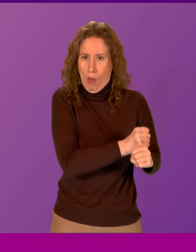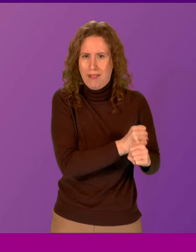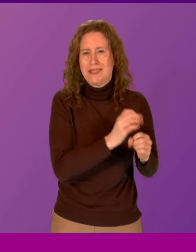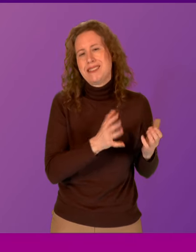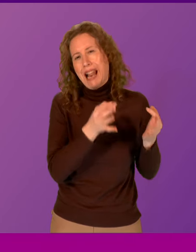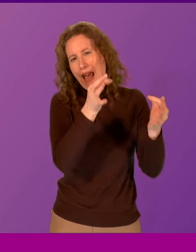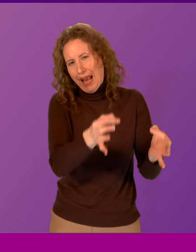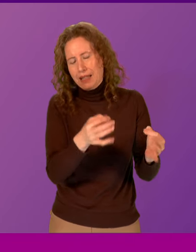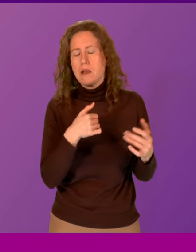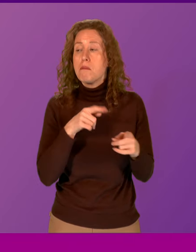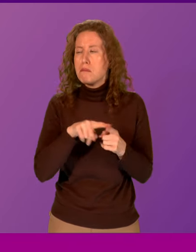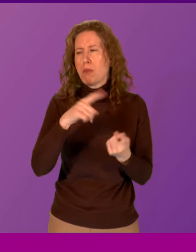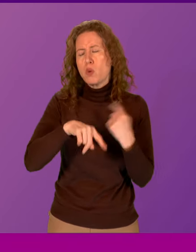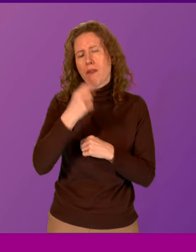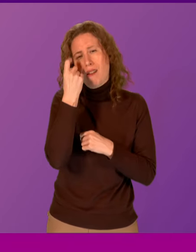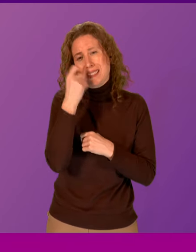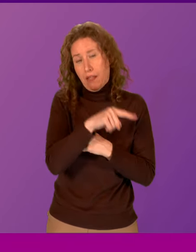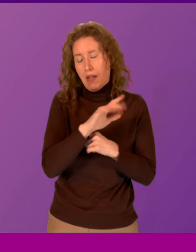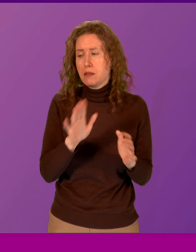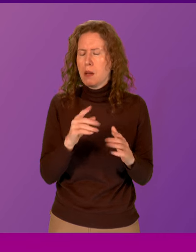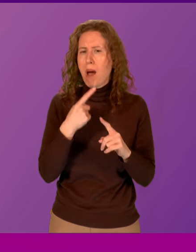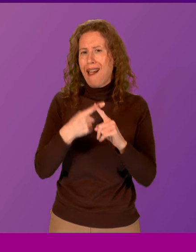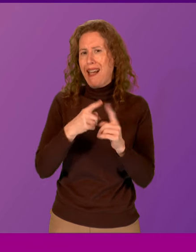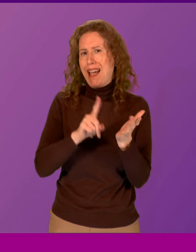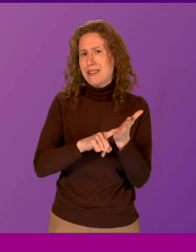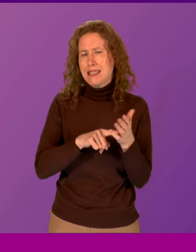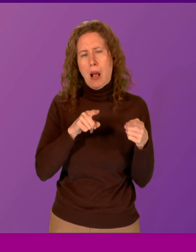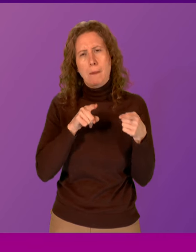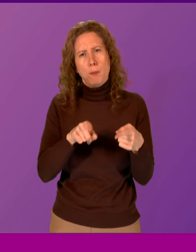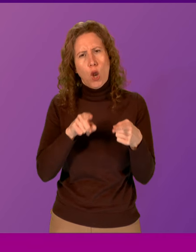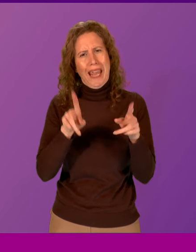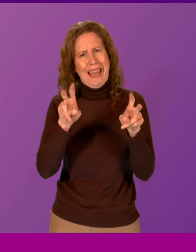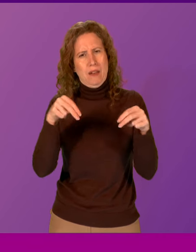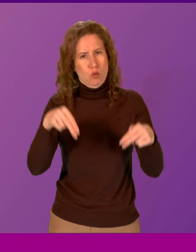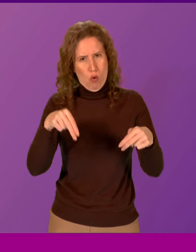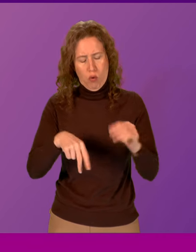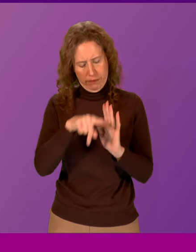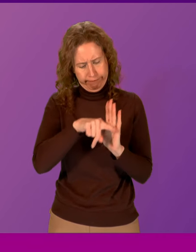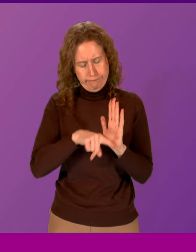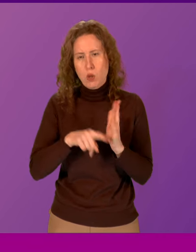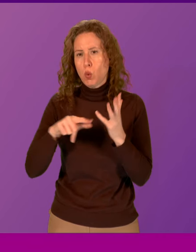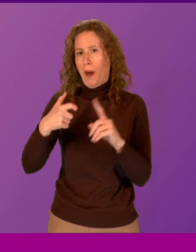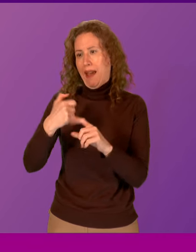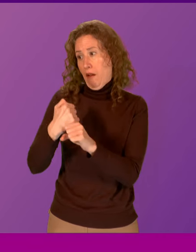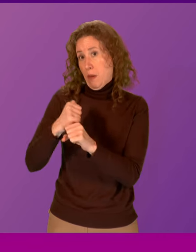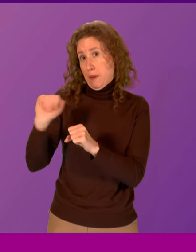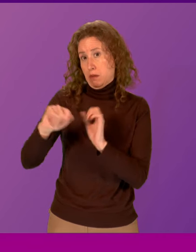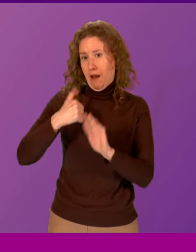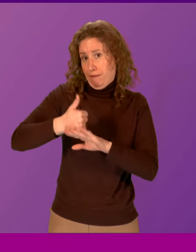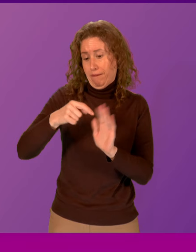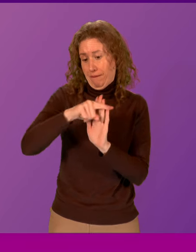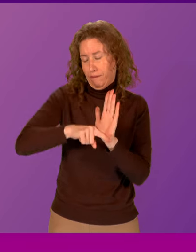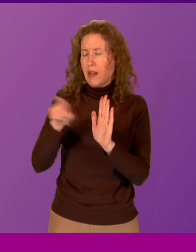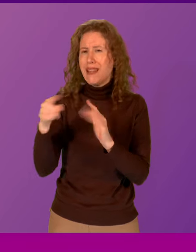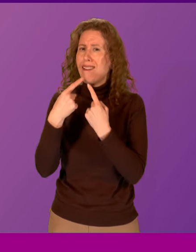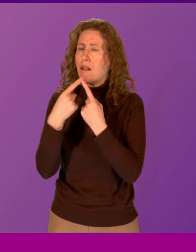individuals would accept that. terms of the XL bully safeguards that the UK government have brought in, they, of course, made